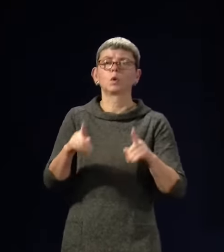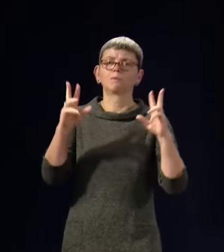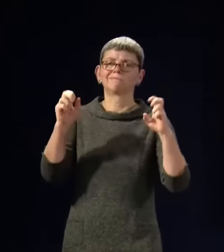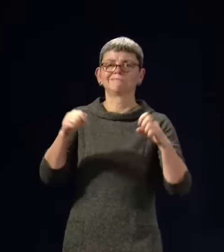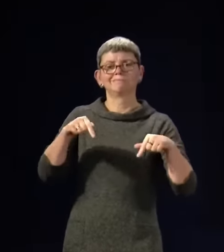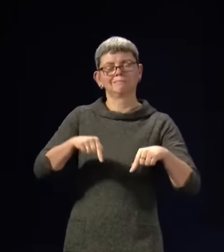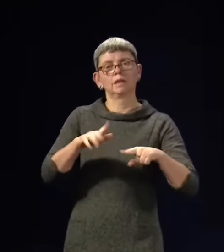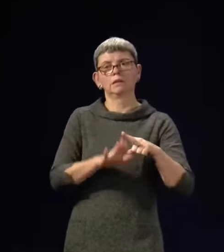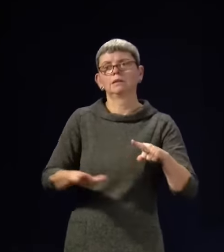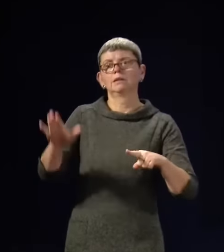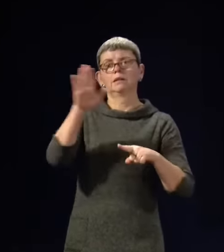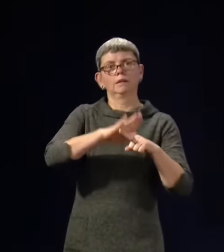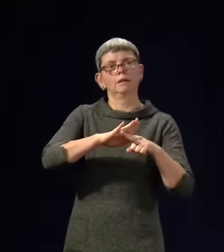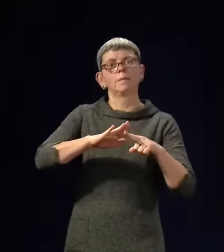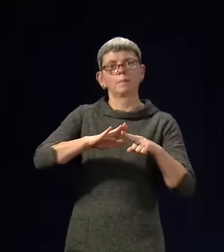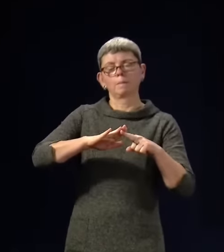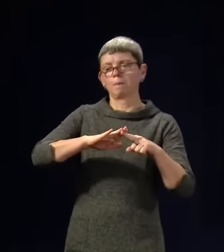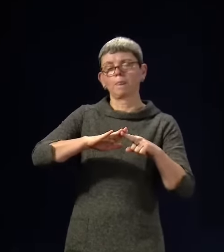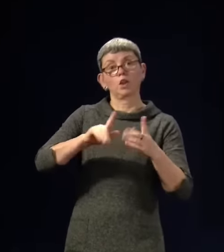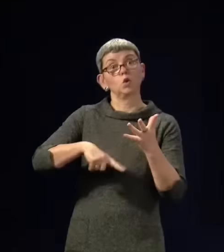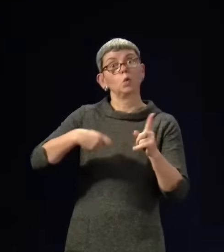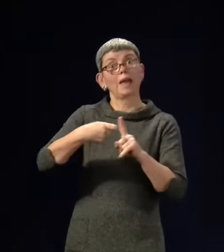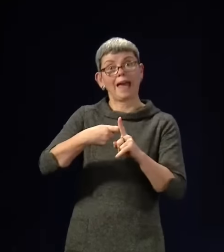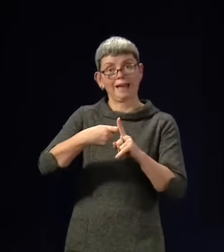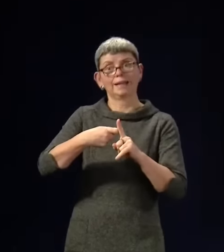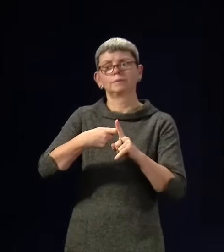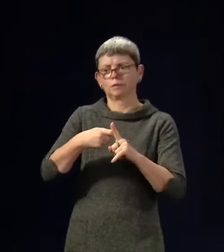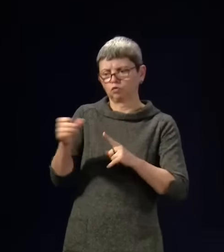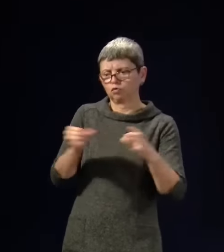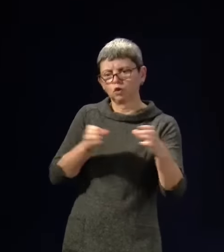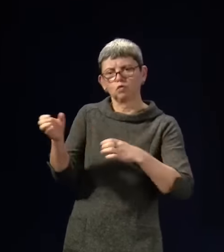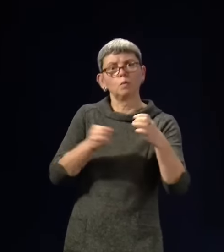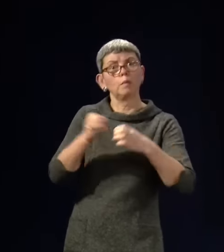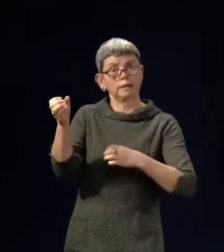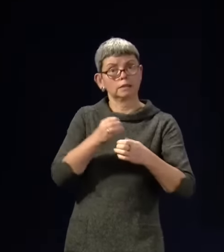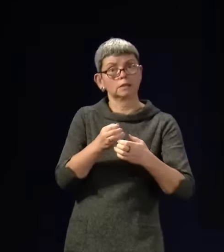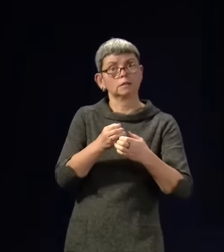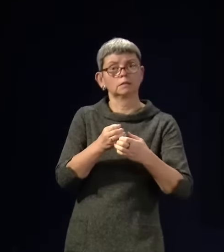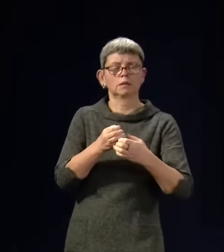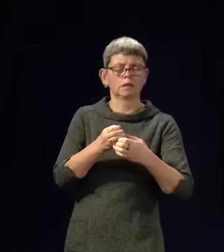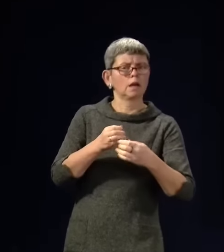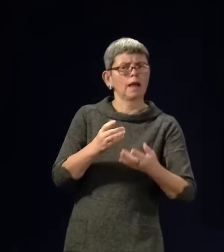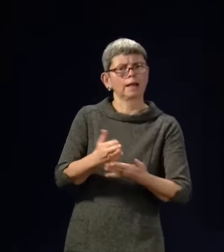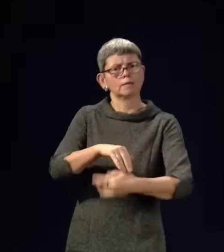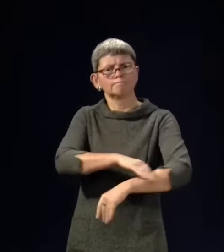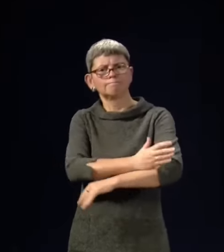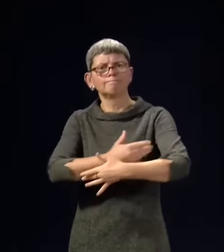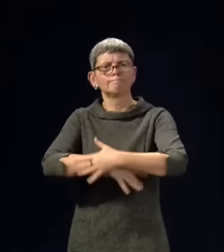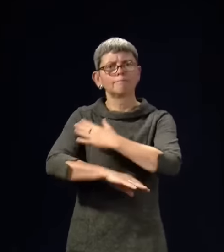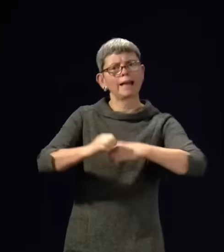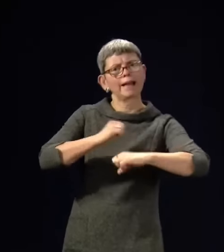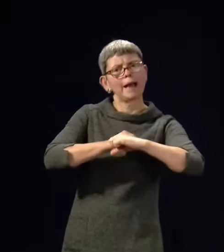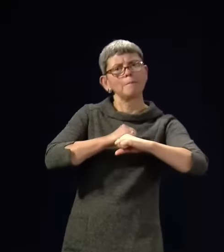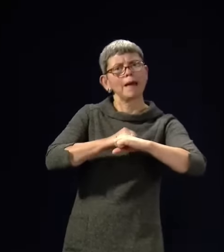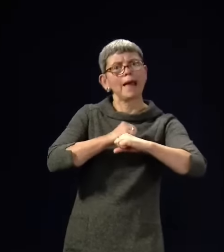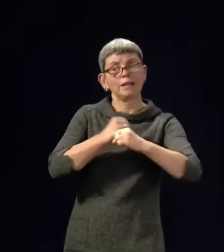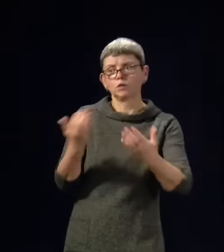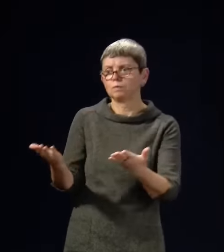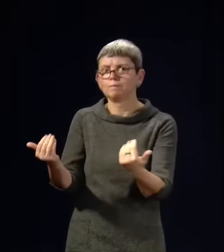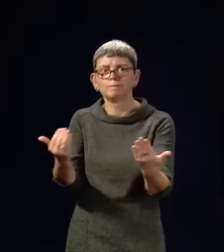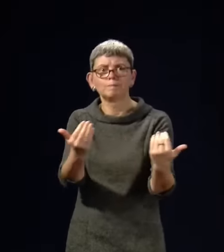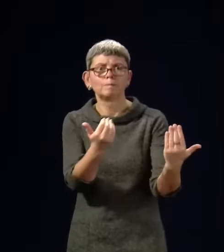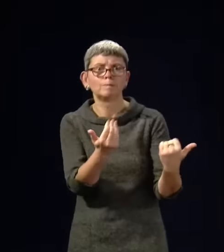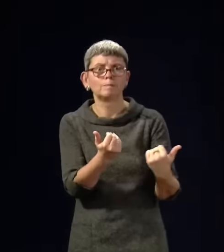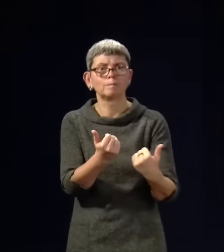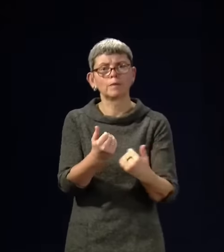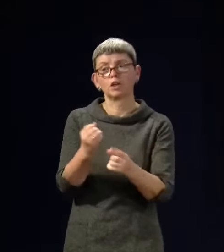right across the entire United Kingdom. So we have a proactive campaign, for example, to recruit GPs from other parts of the UK to see if they'll